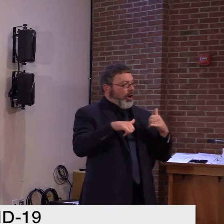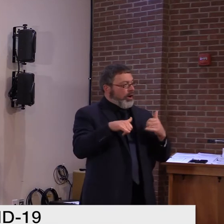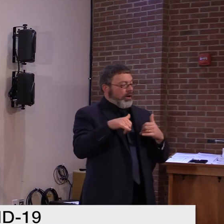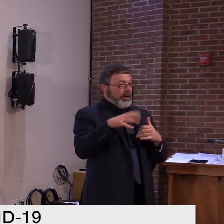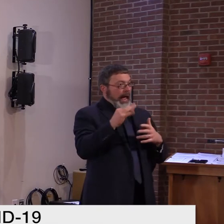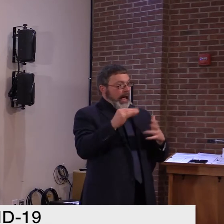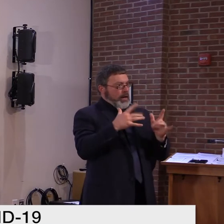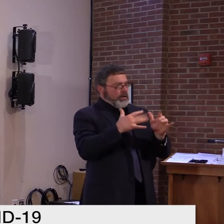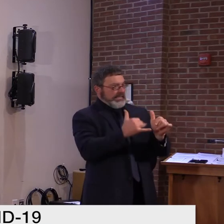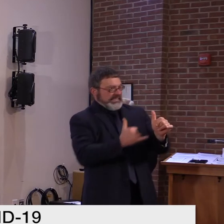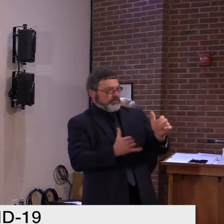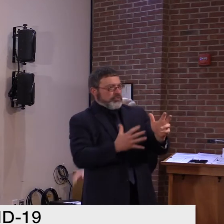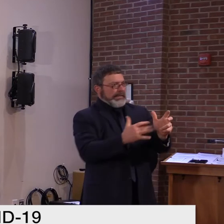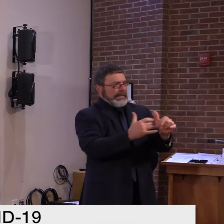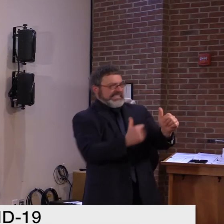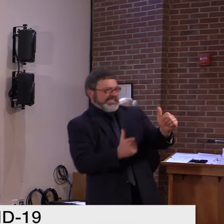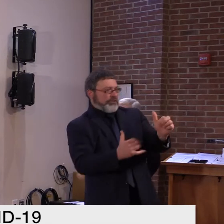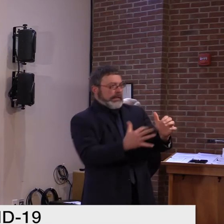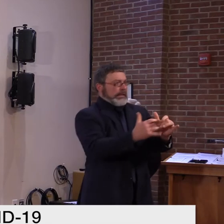you want to add to that?